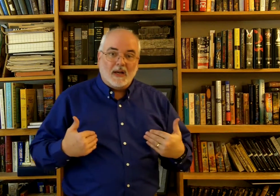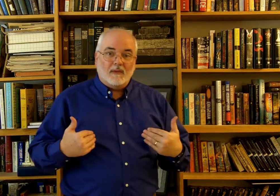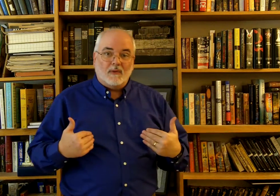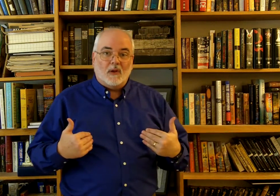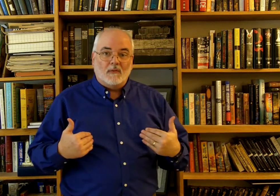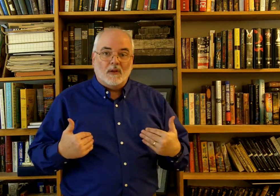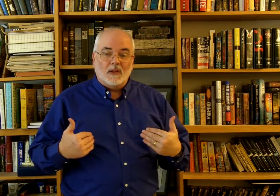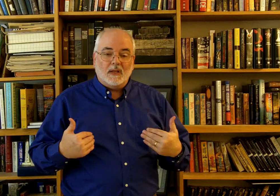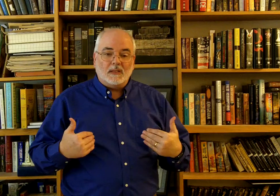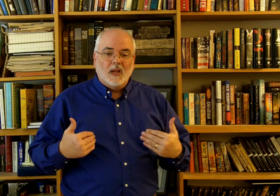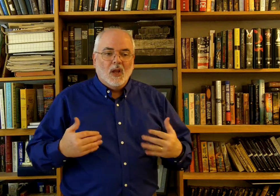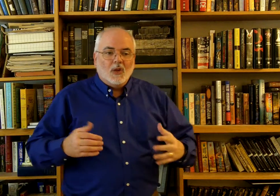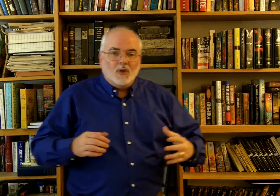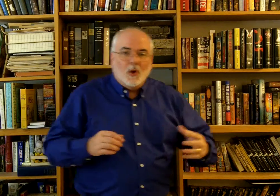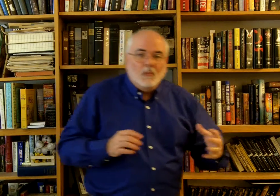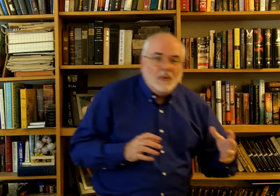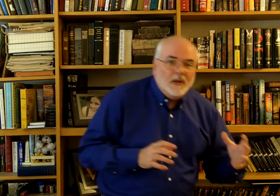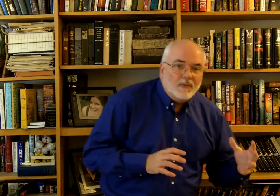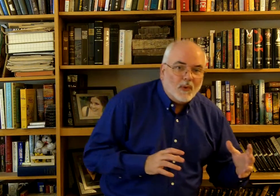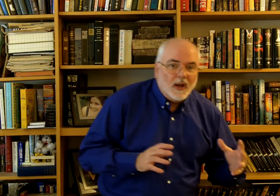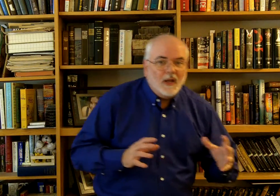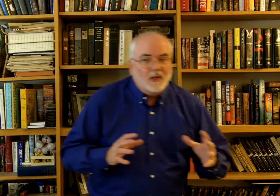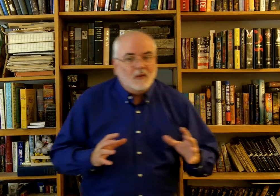involved in this. Don't be afraid to